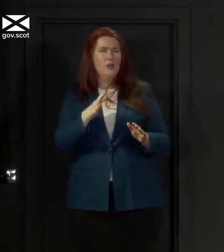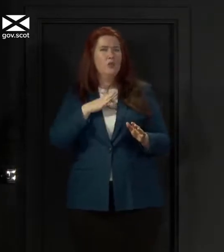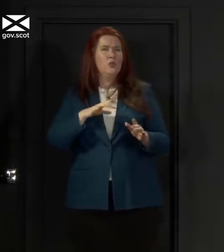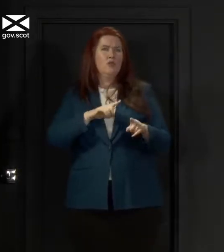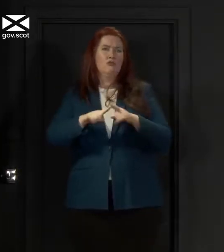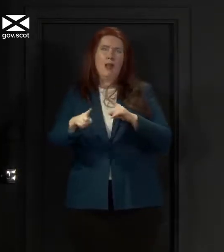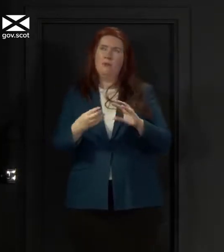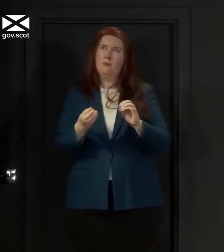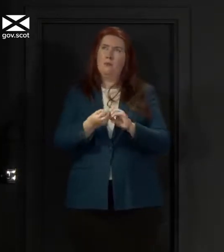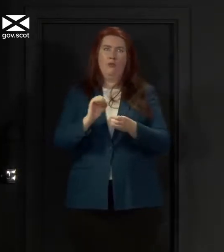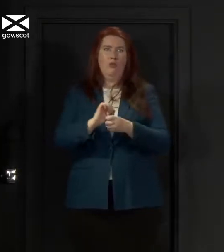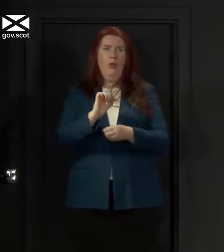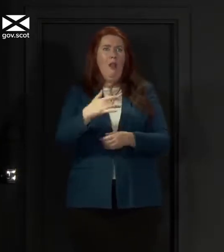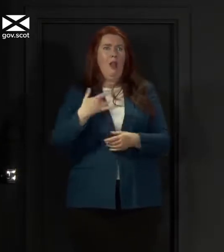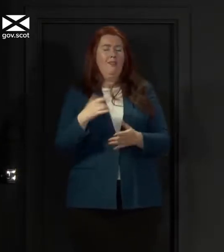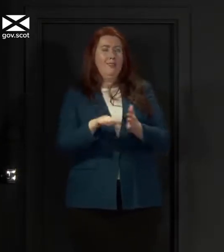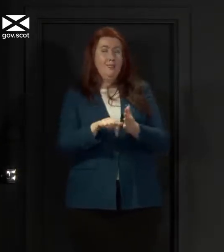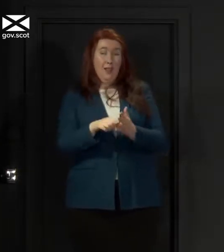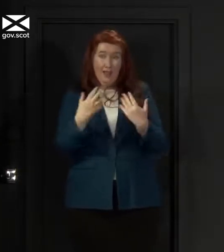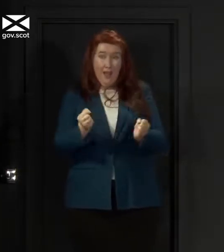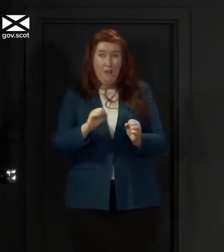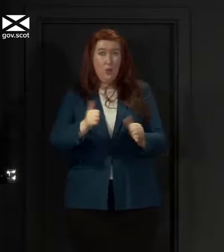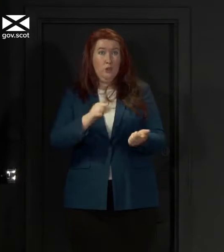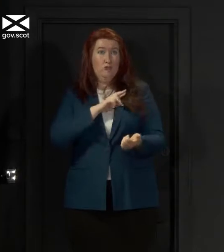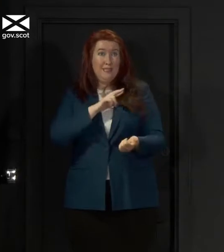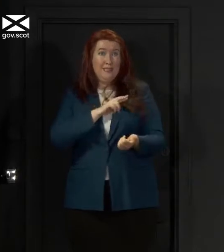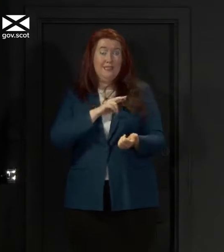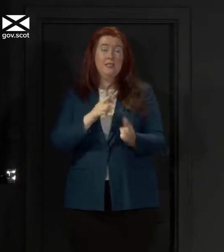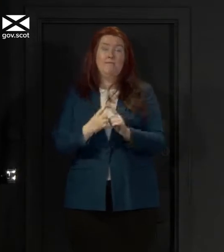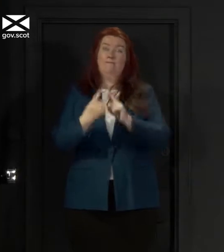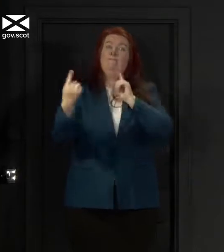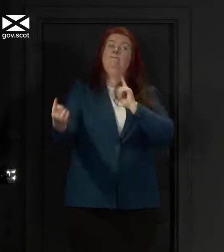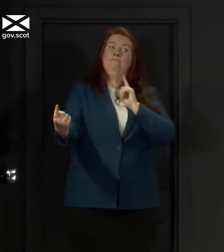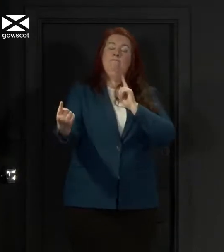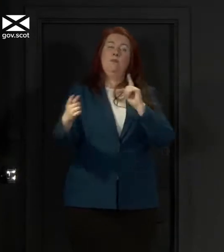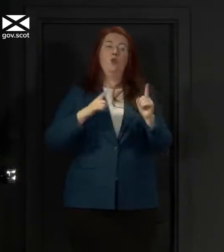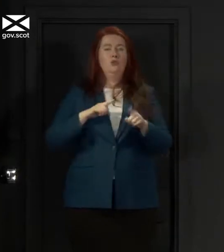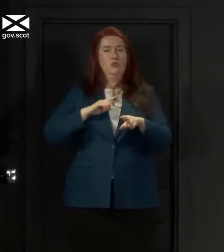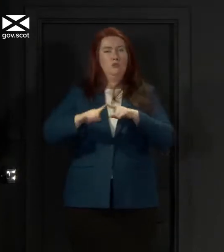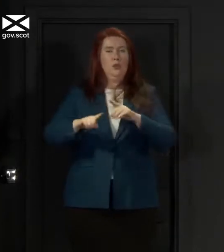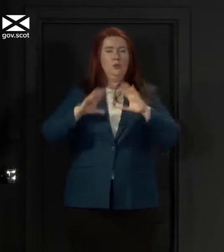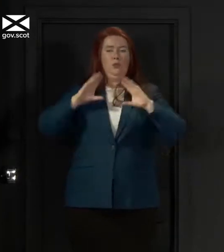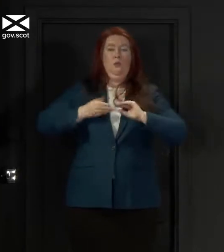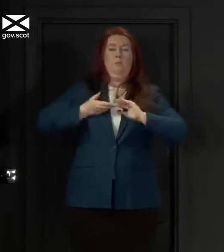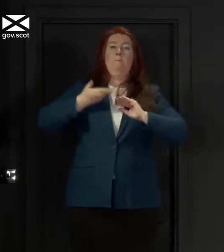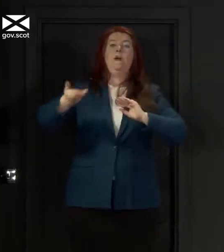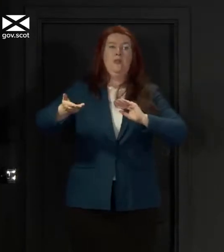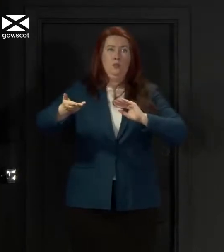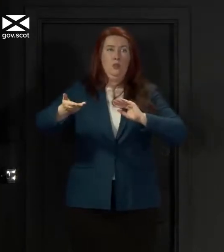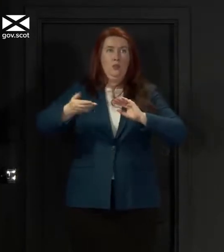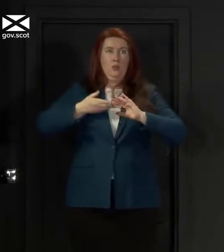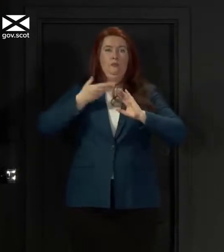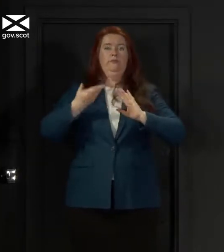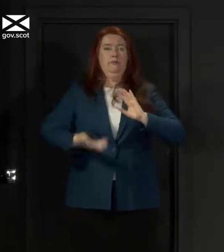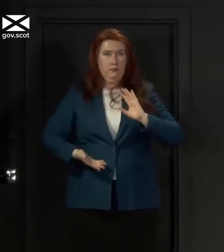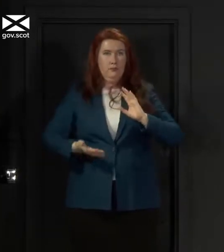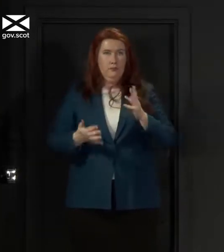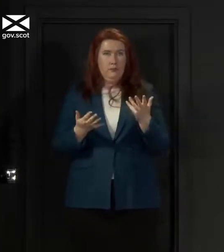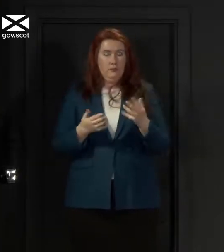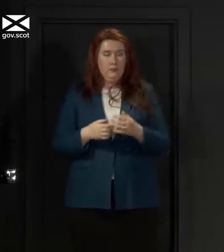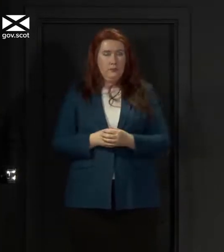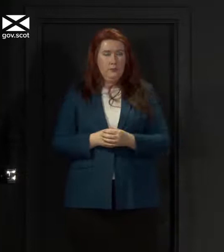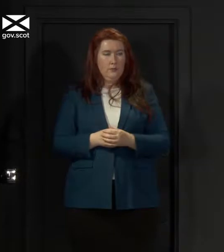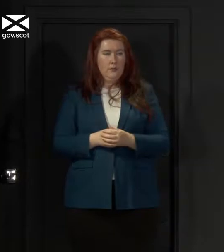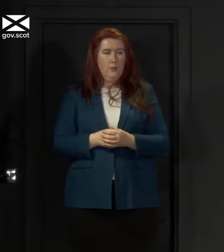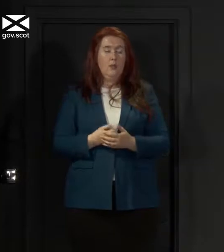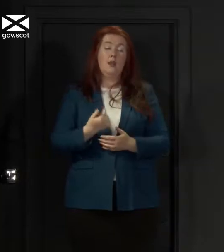life difficult it's there for a purpose and the purpose is about stopping the transmission of the virus now what I've